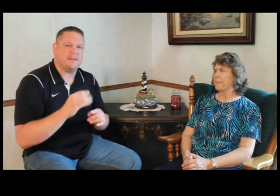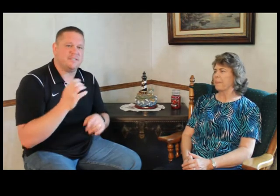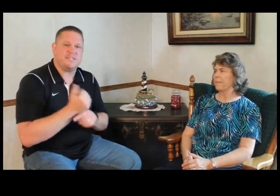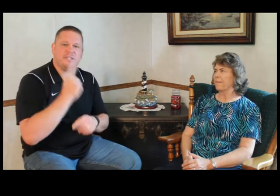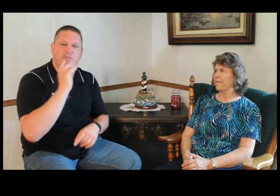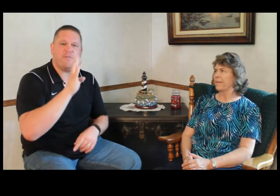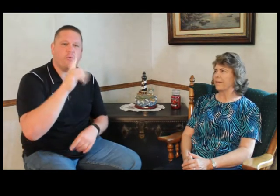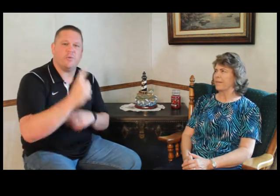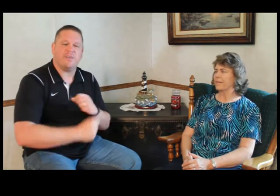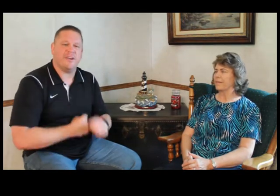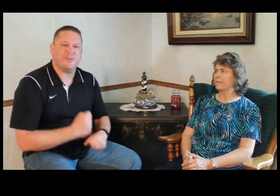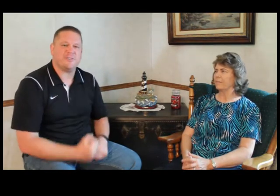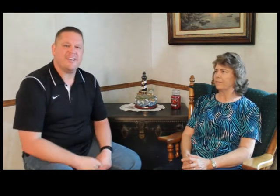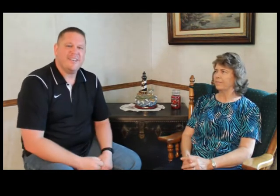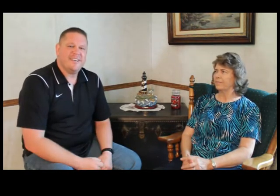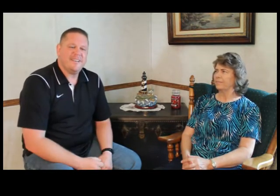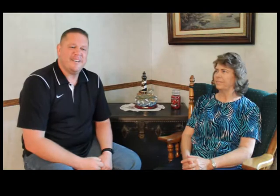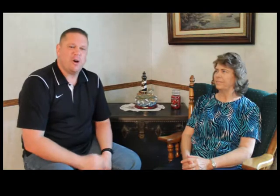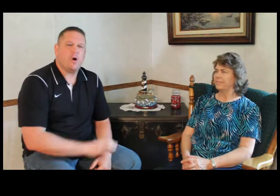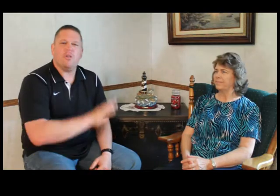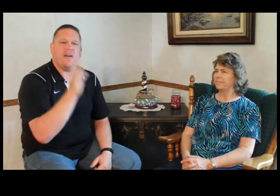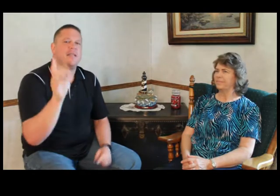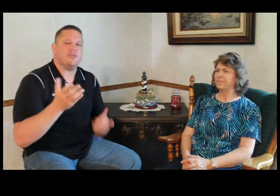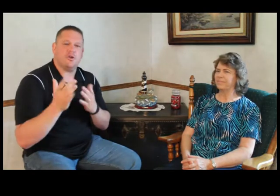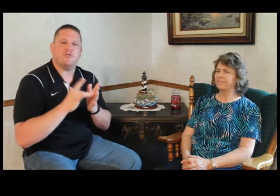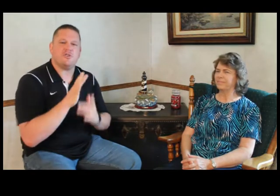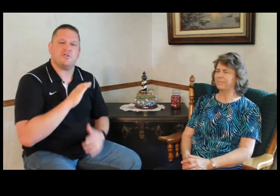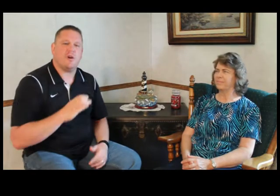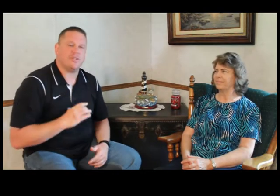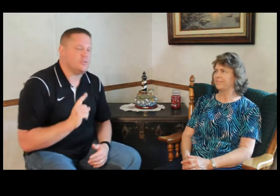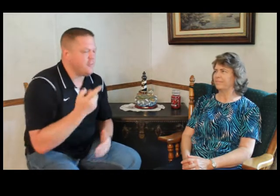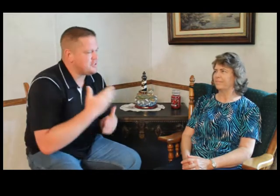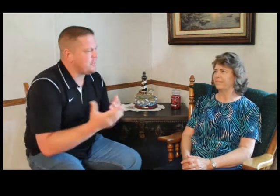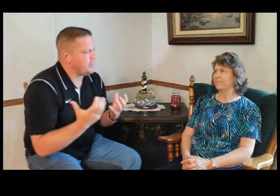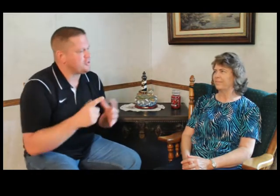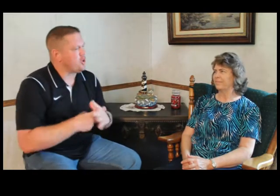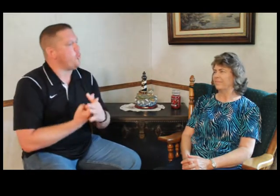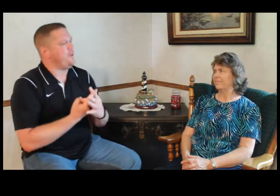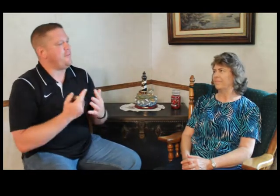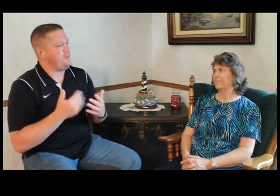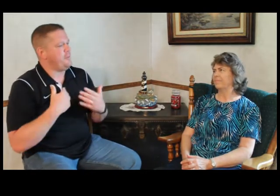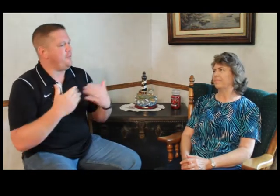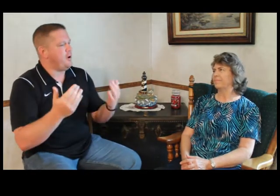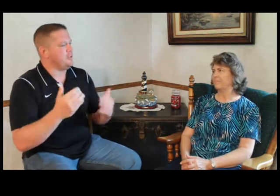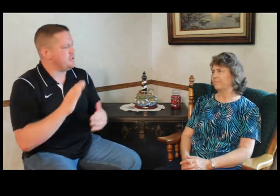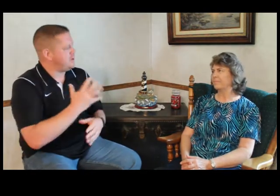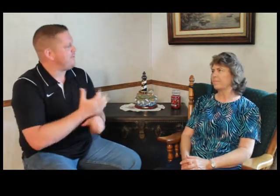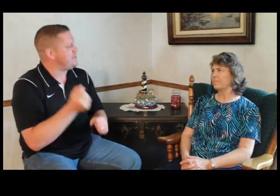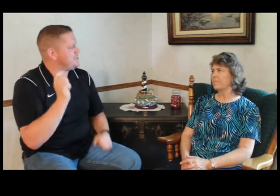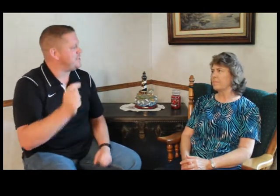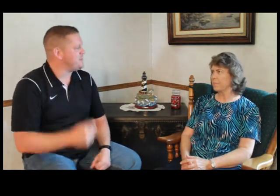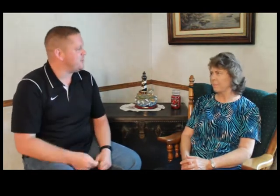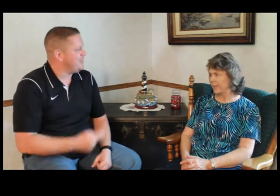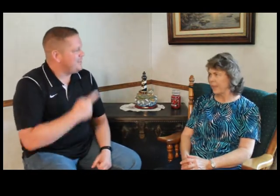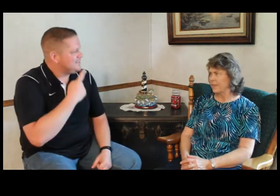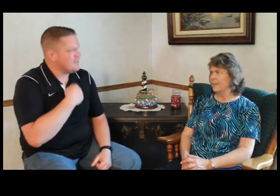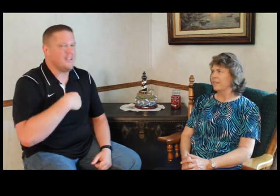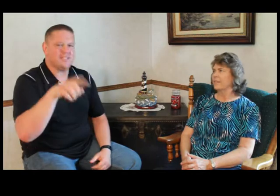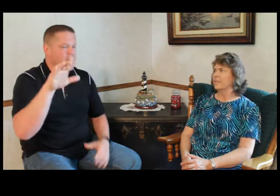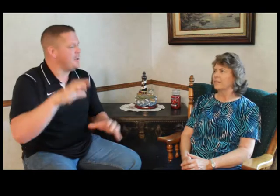existence for 41 years. And all of that to serve Jesus Christ. So the first thing we want to start with before we move on is your salvation testimony. Tell us in the audience